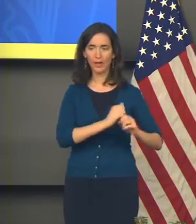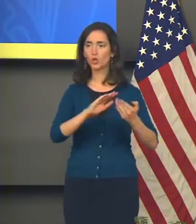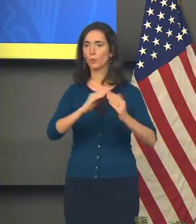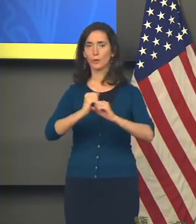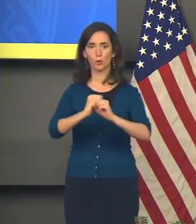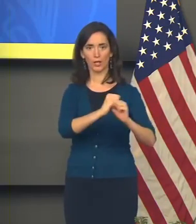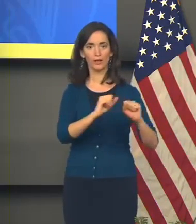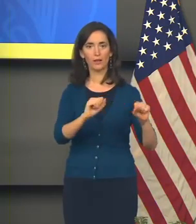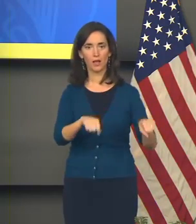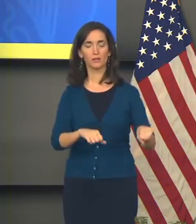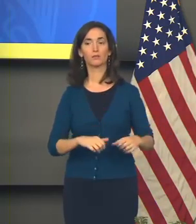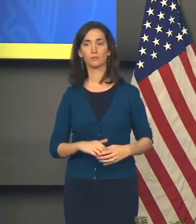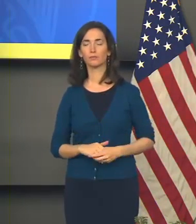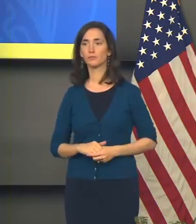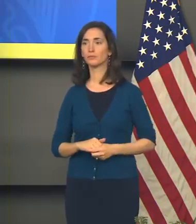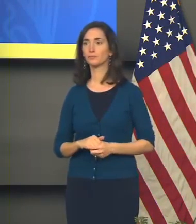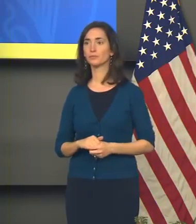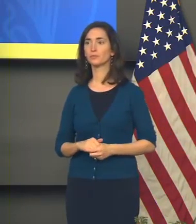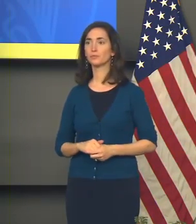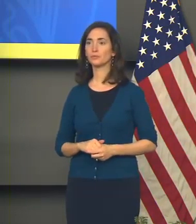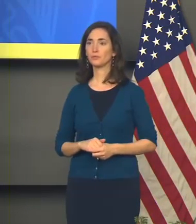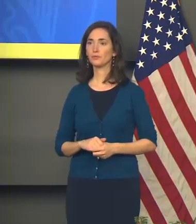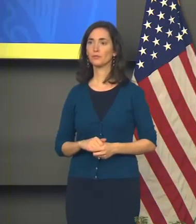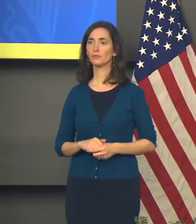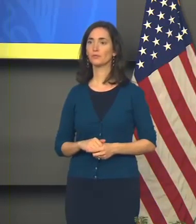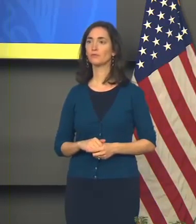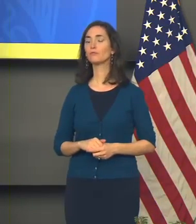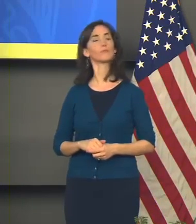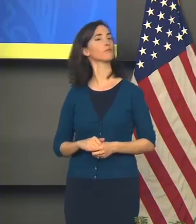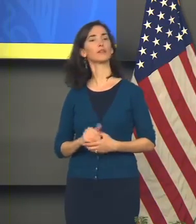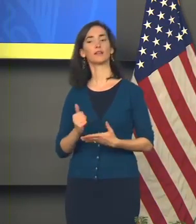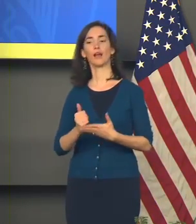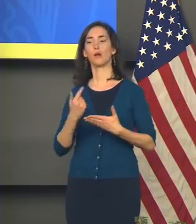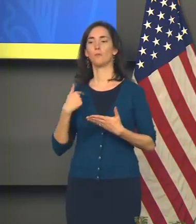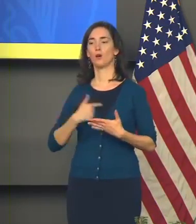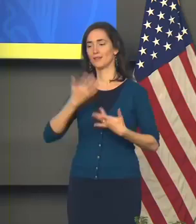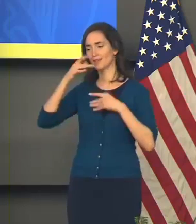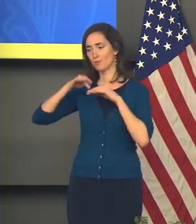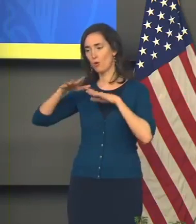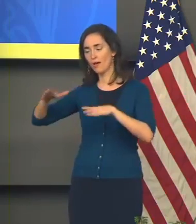and help us to to end the pandemic.